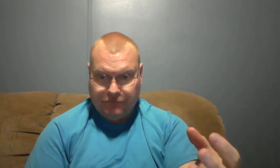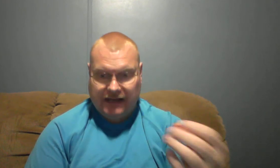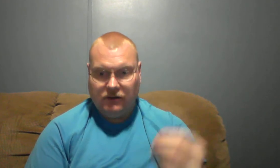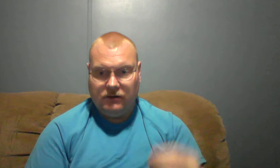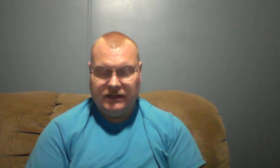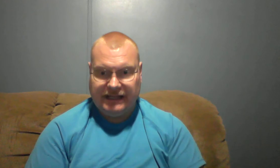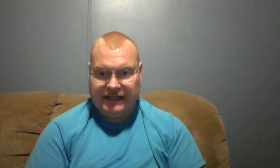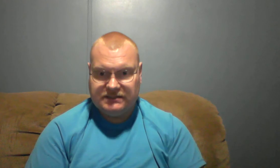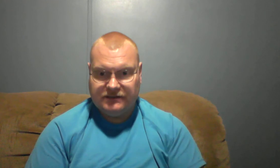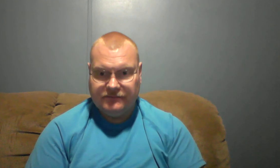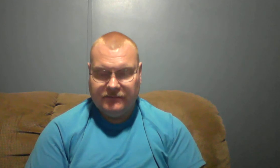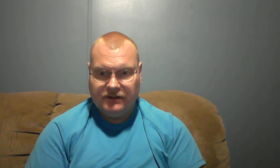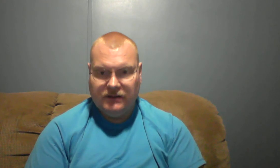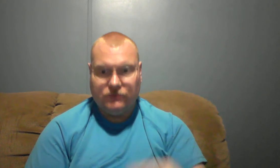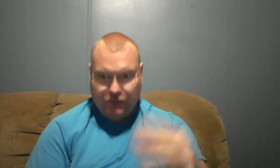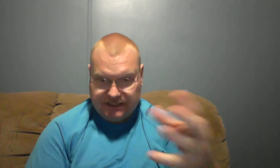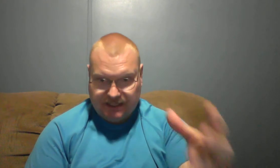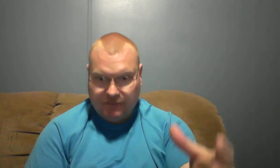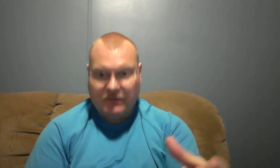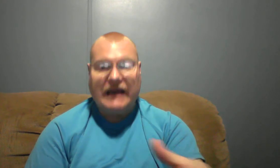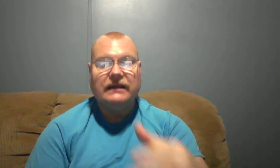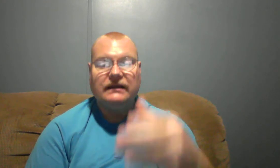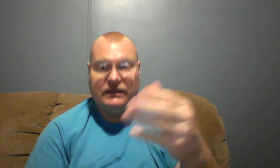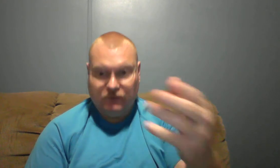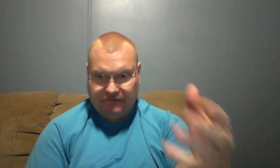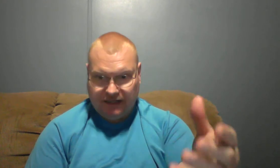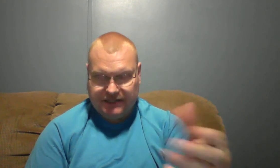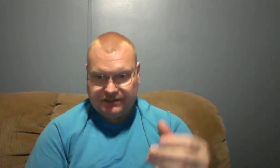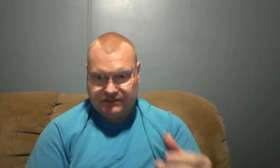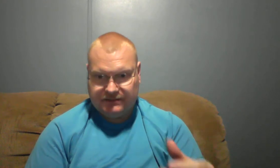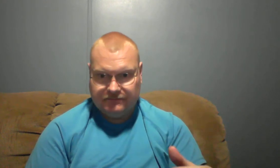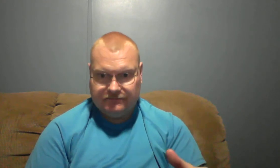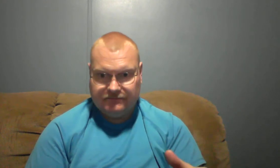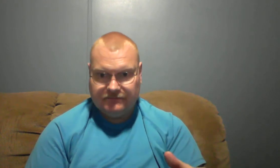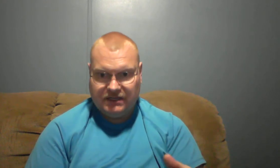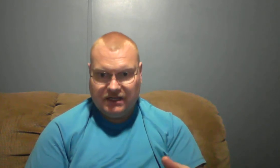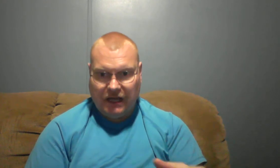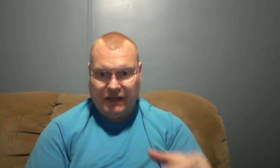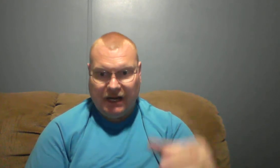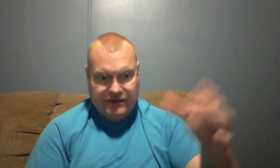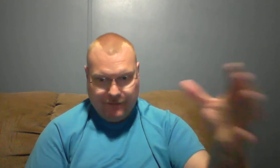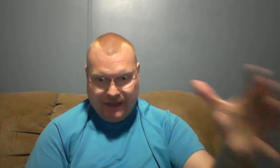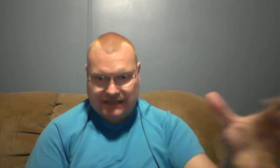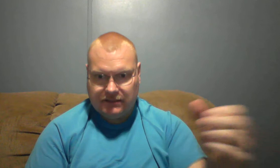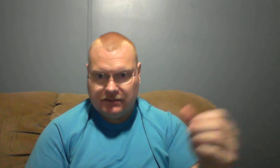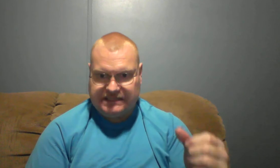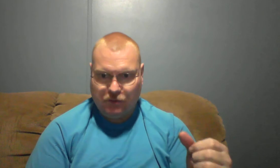against read some about it in revelations about when the pit is open